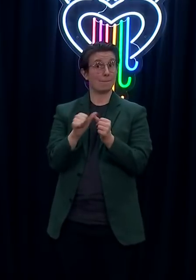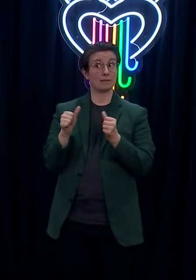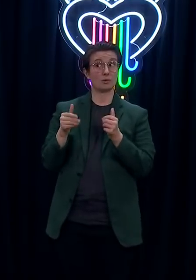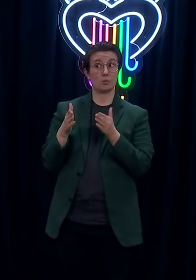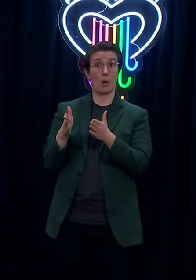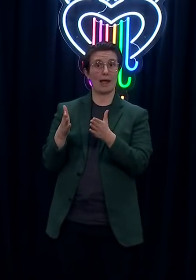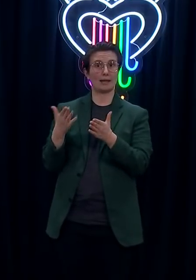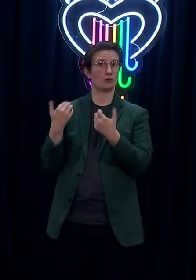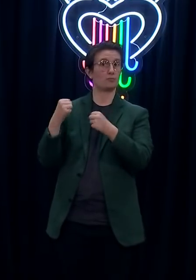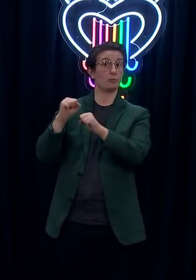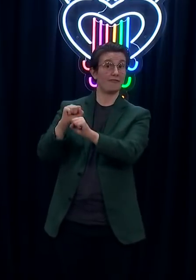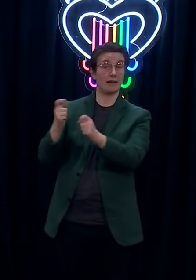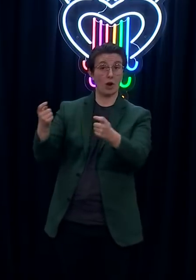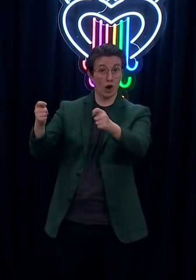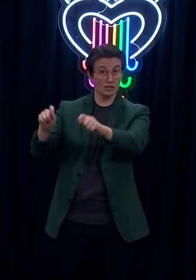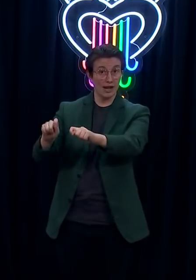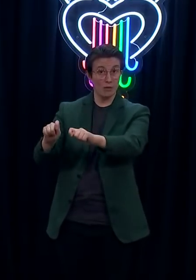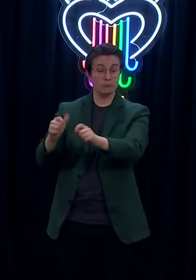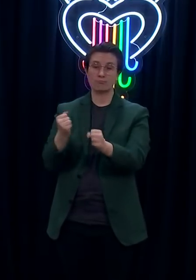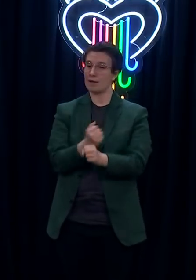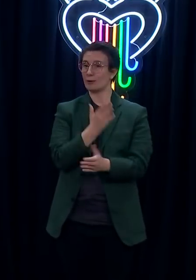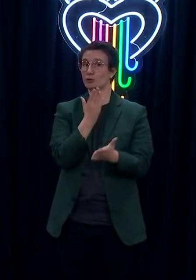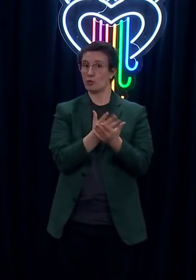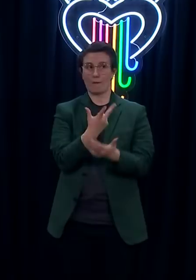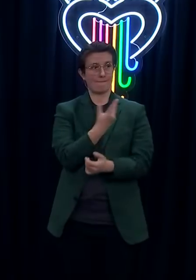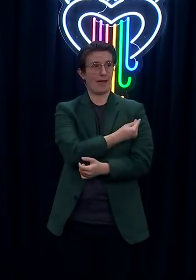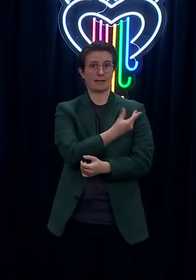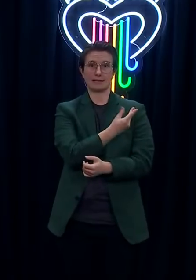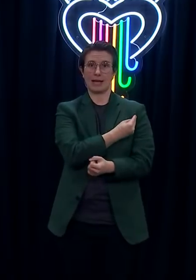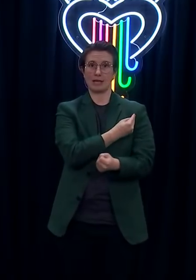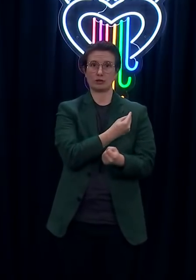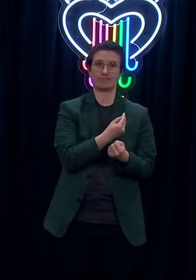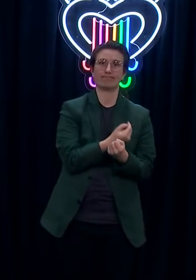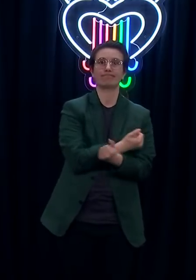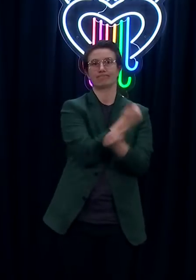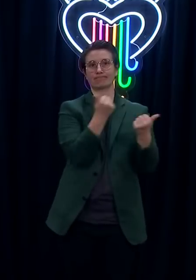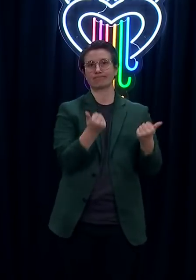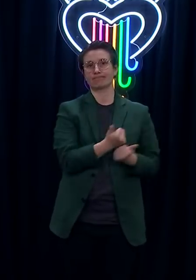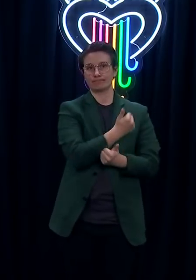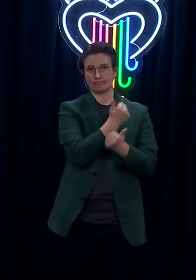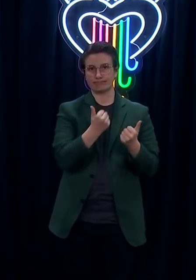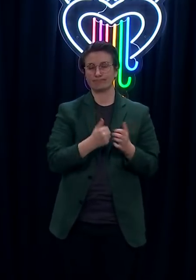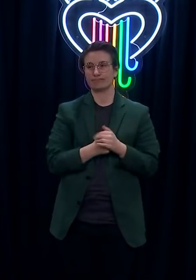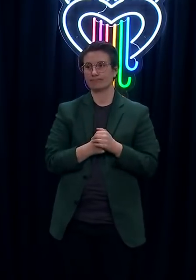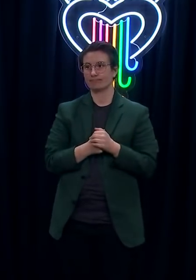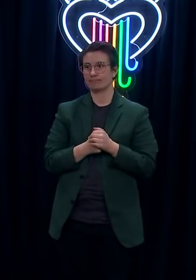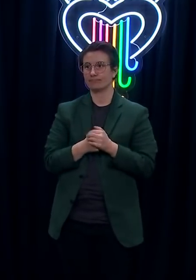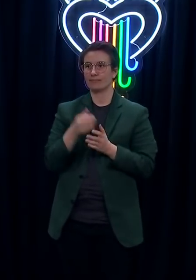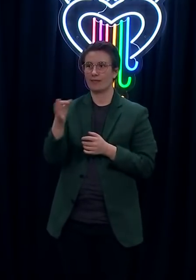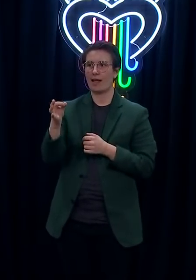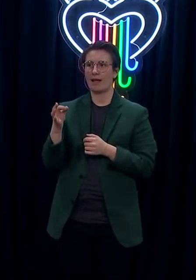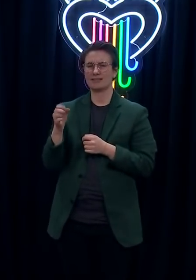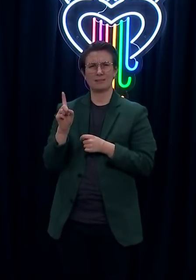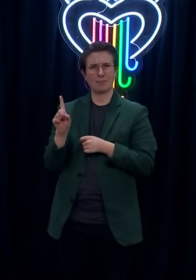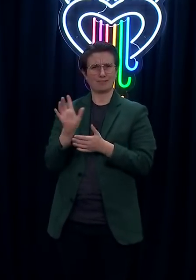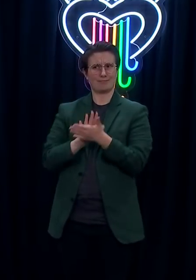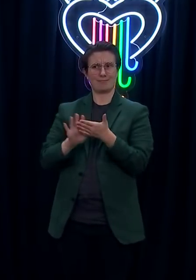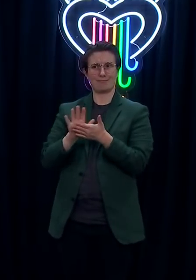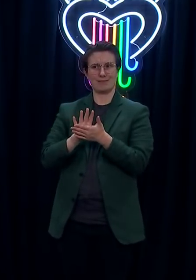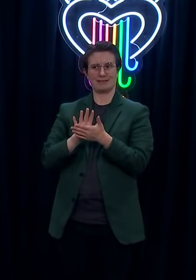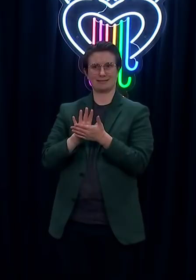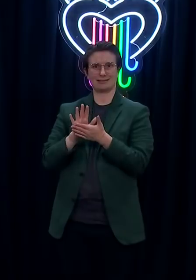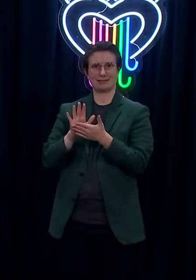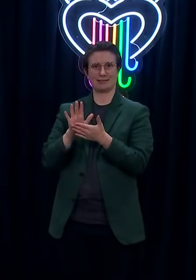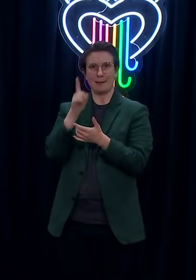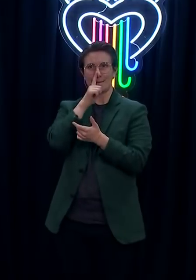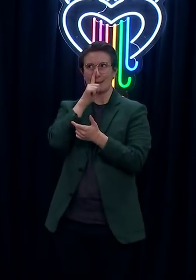is by ensuring that we have as many people as possible vaccinated. Is that relying on not having a breach at the border for the rest of this year because presumably